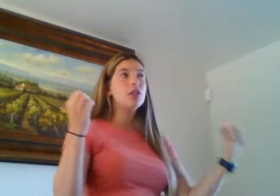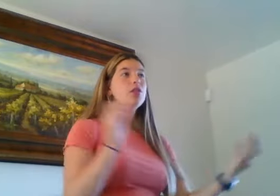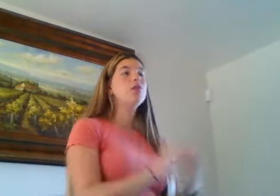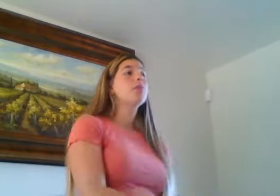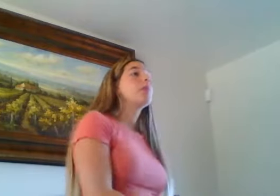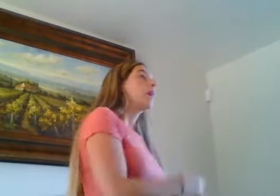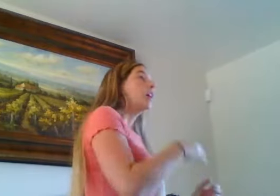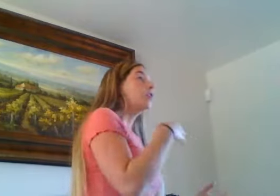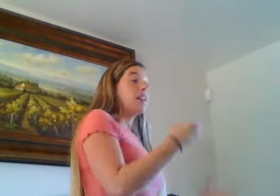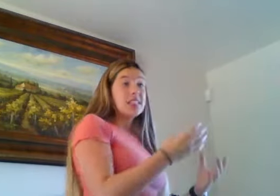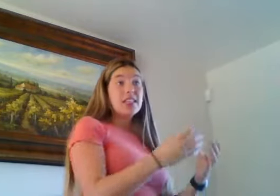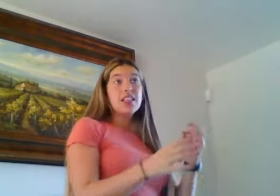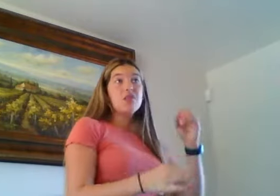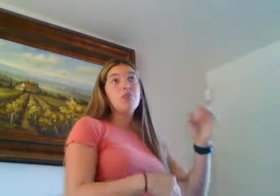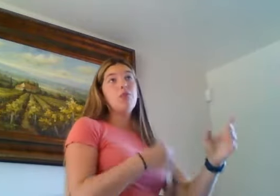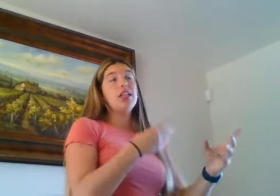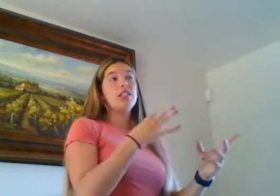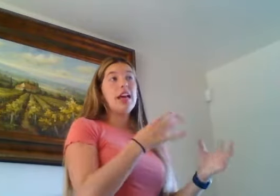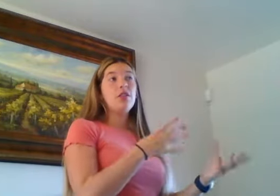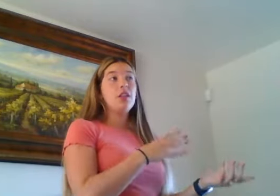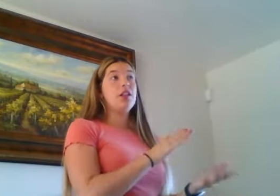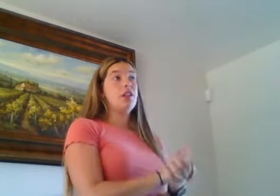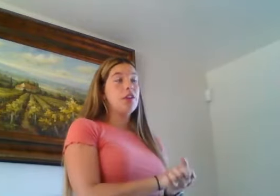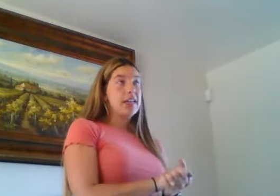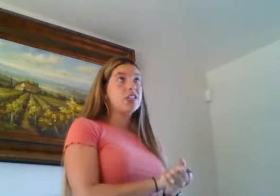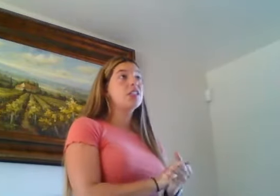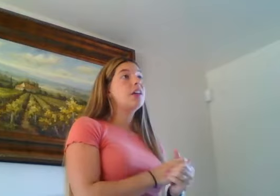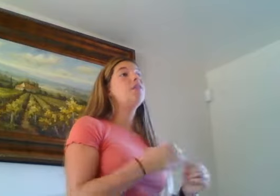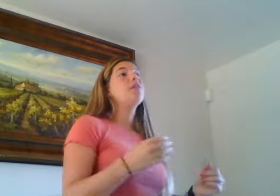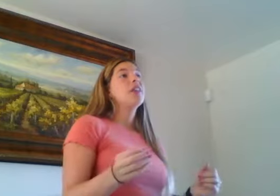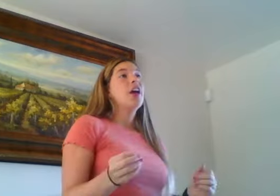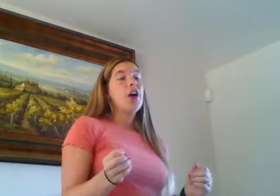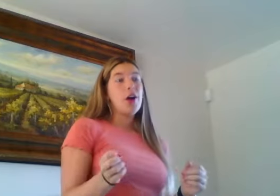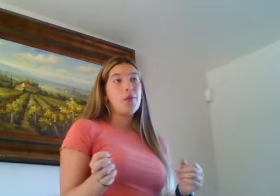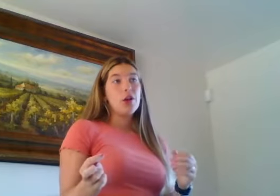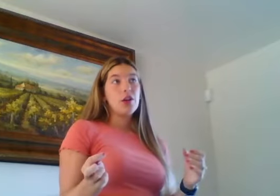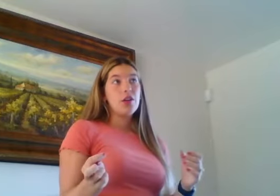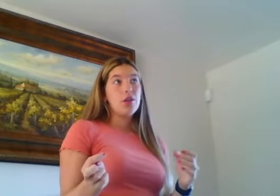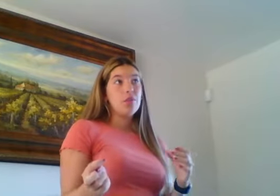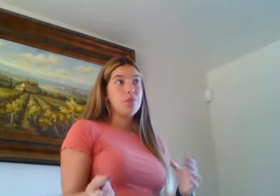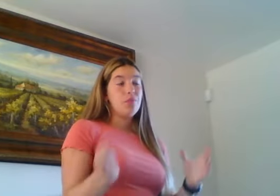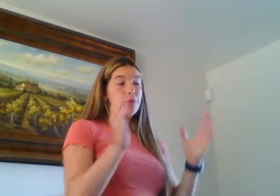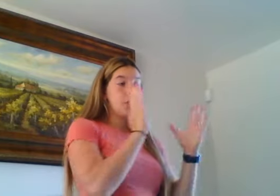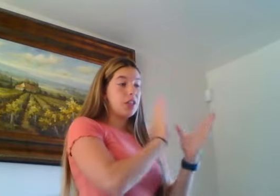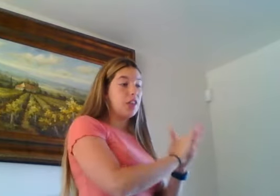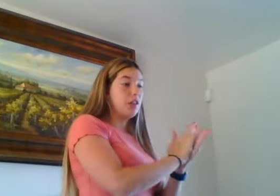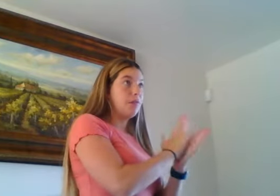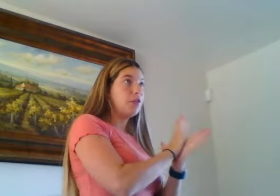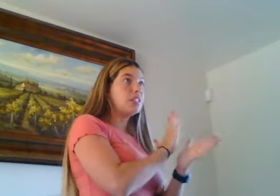the two. So as I said, it's when it's a noun or an adjective, we're gonna put the first